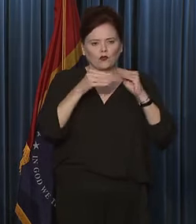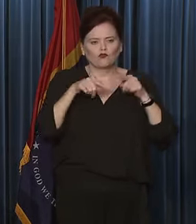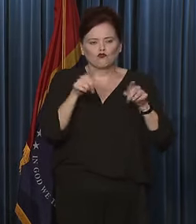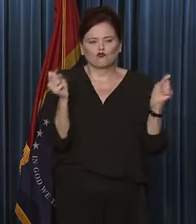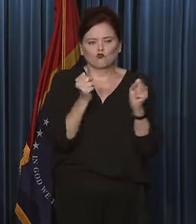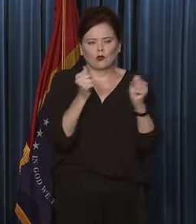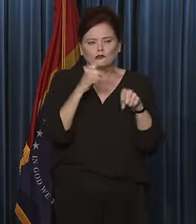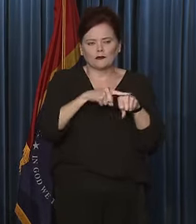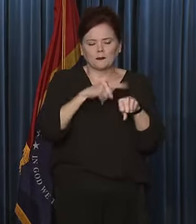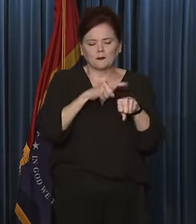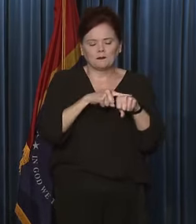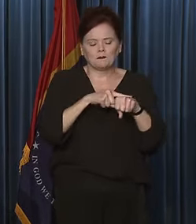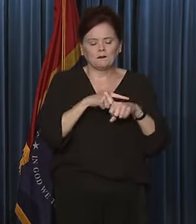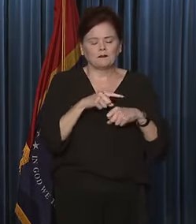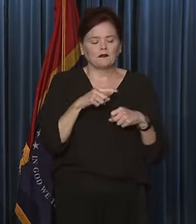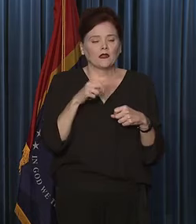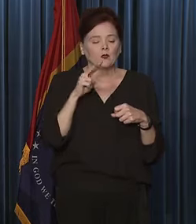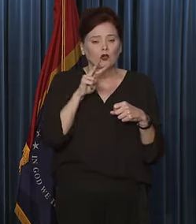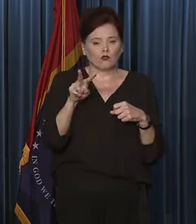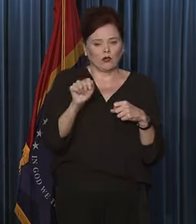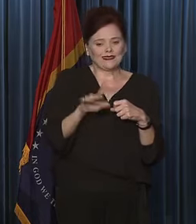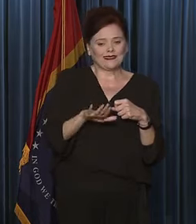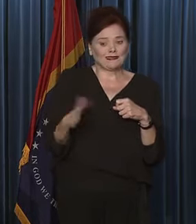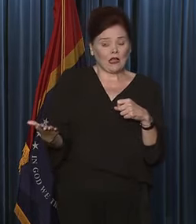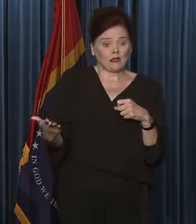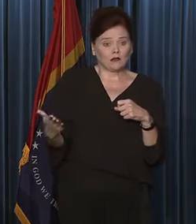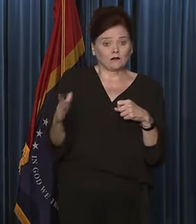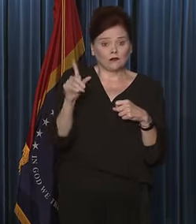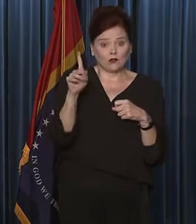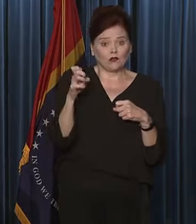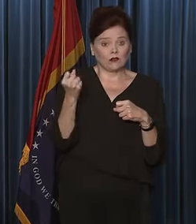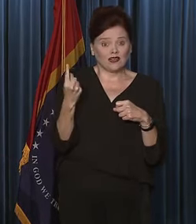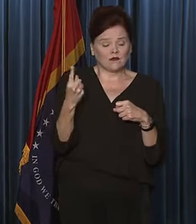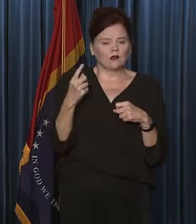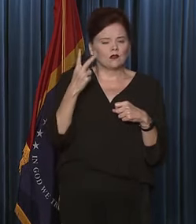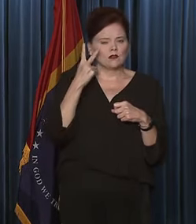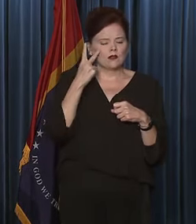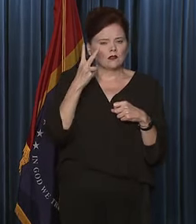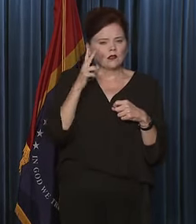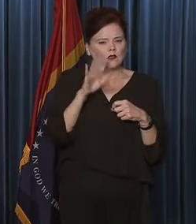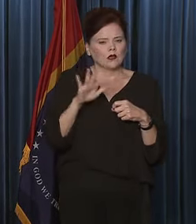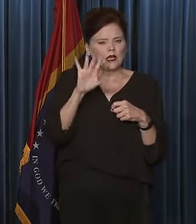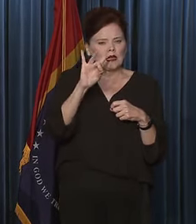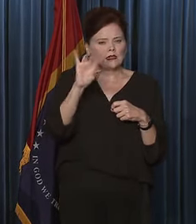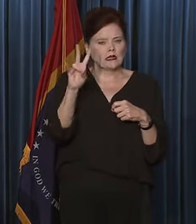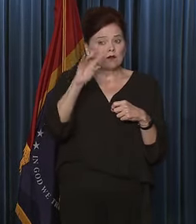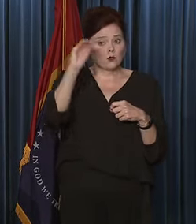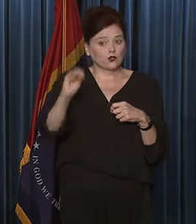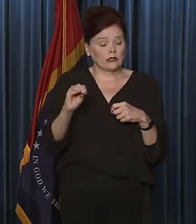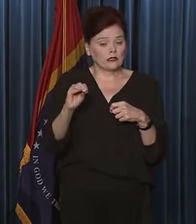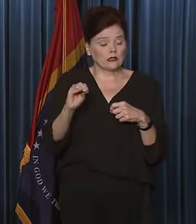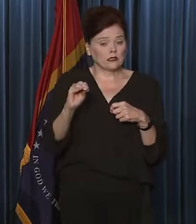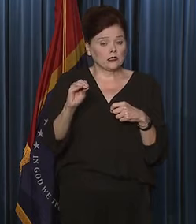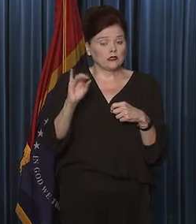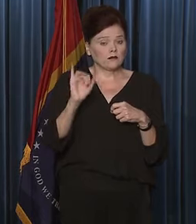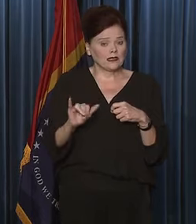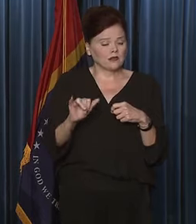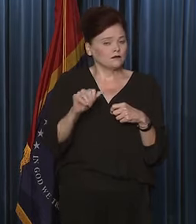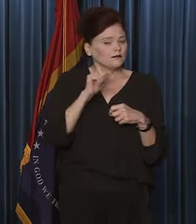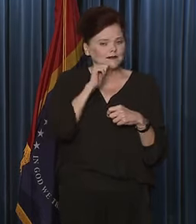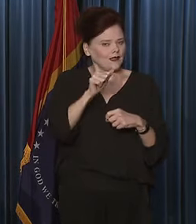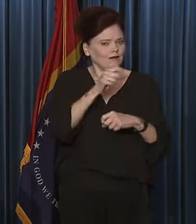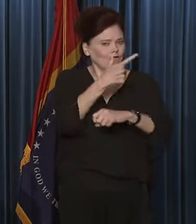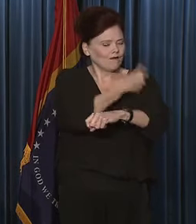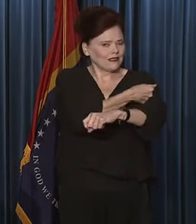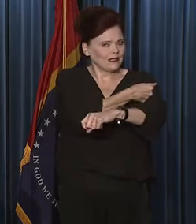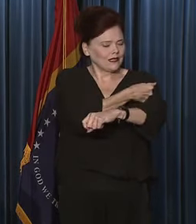months. When we look at those deaths, guys, we're looking at about 87% of them are not